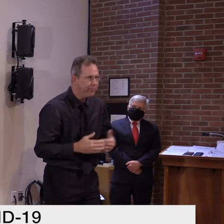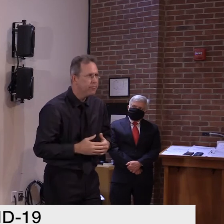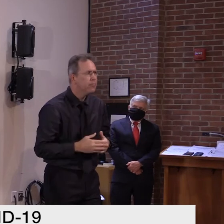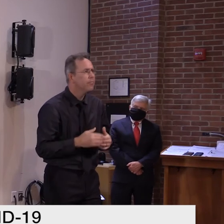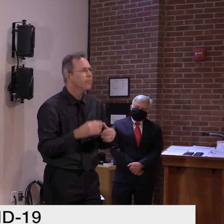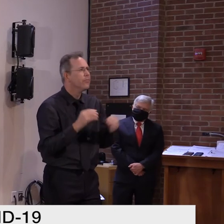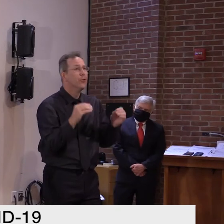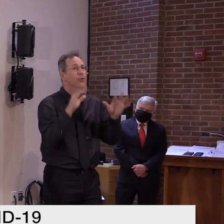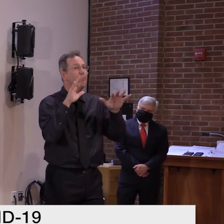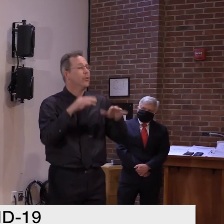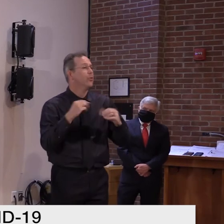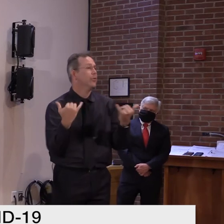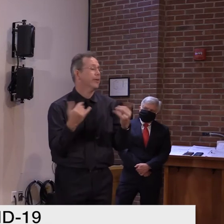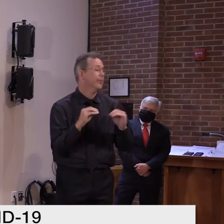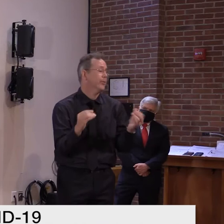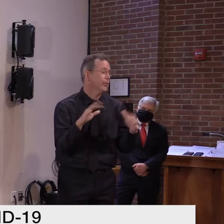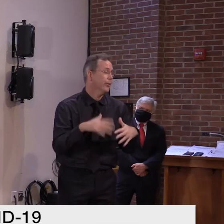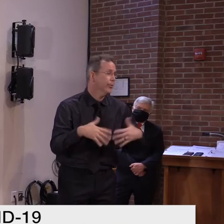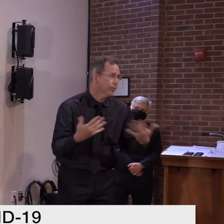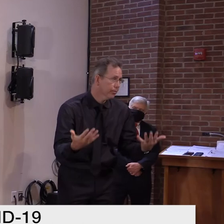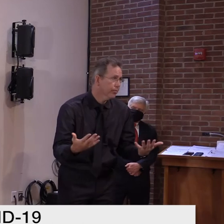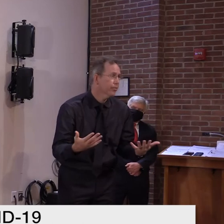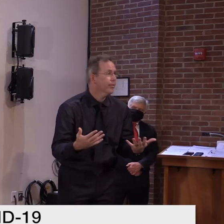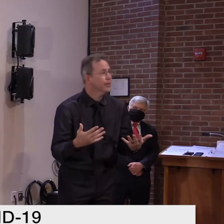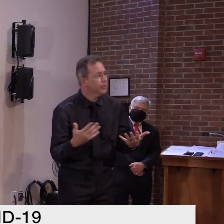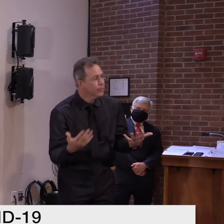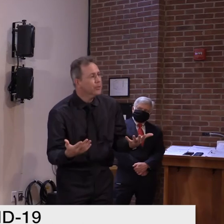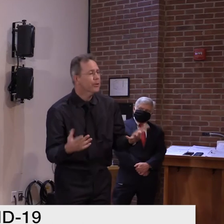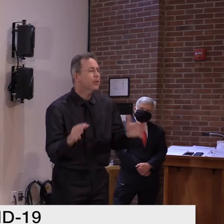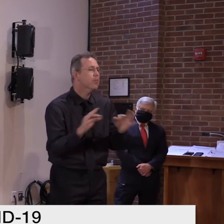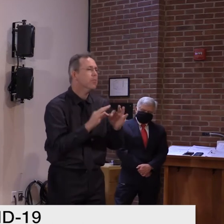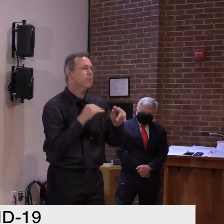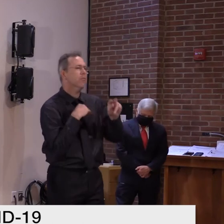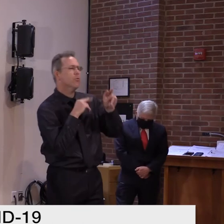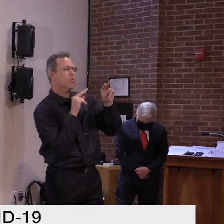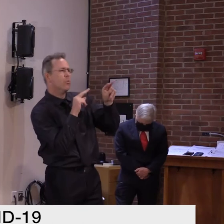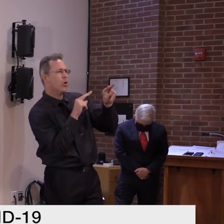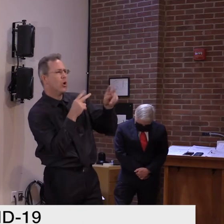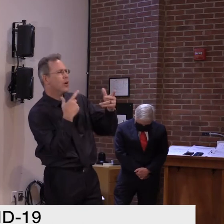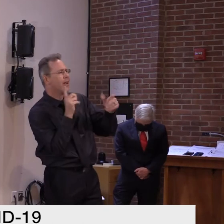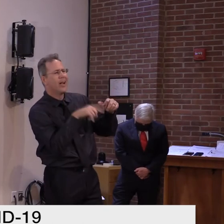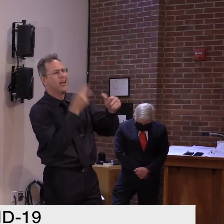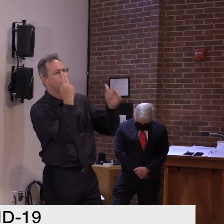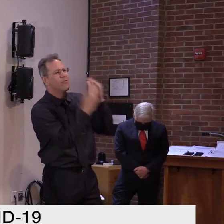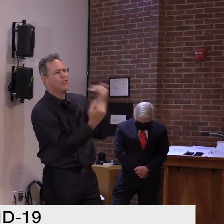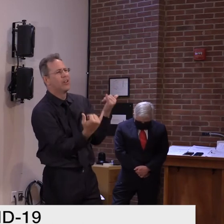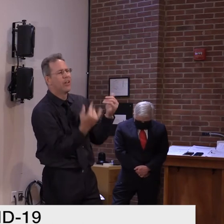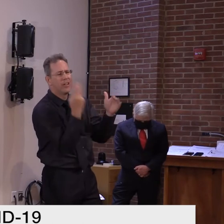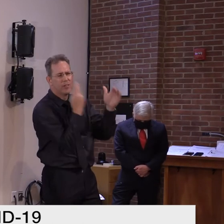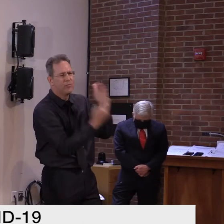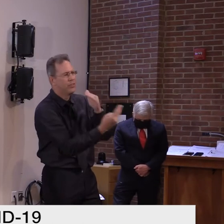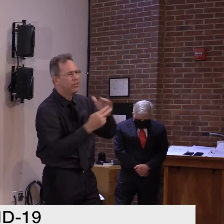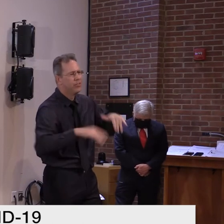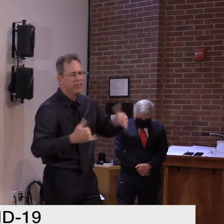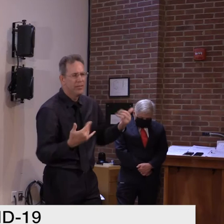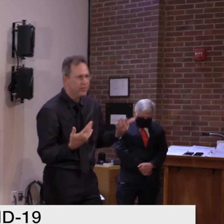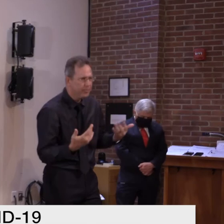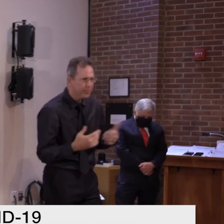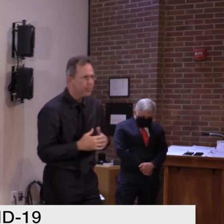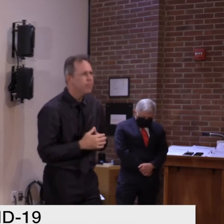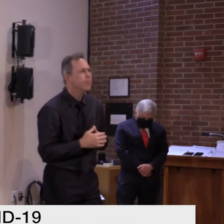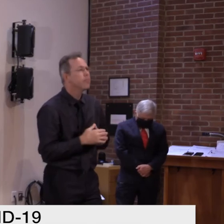Um, we're going to have to monitor the situation. You know, I can't predict, uh, where we're going to be in another month,